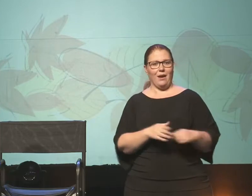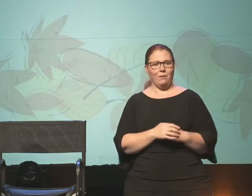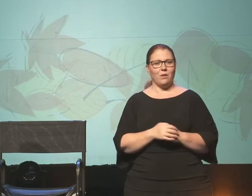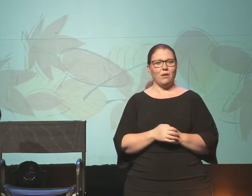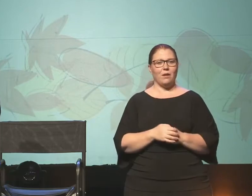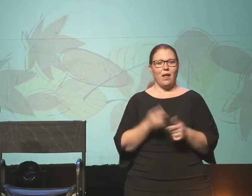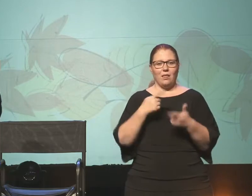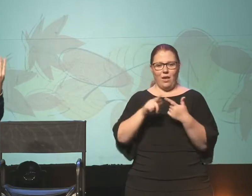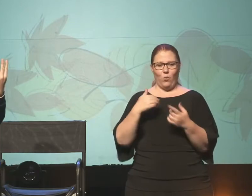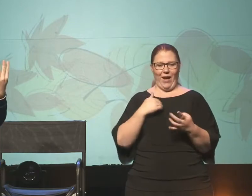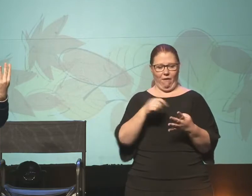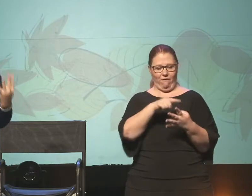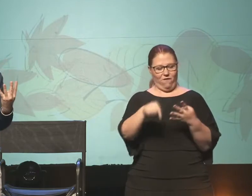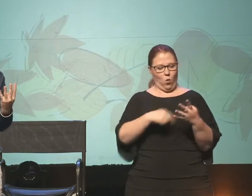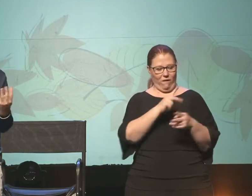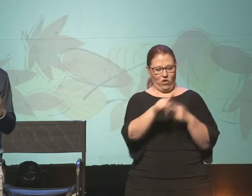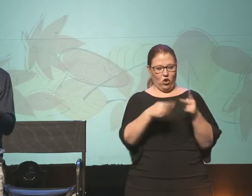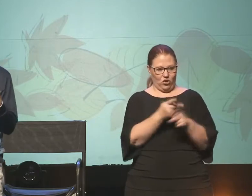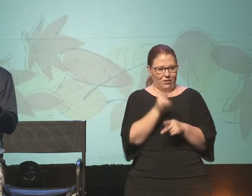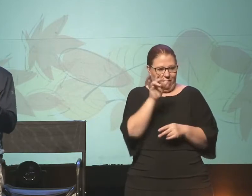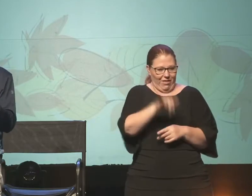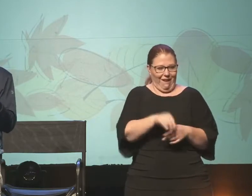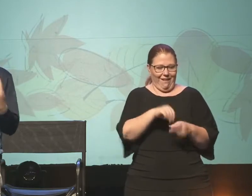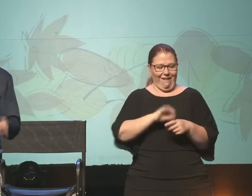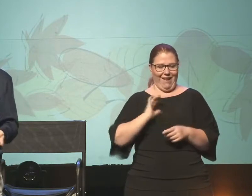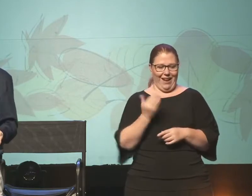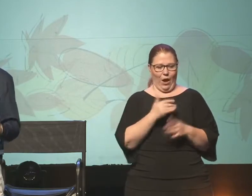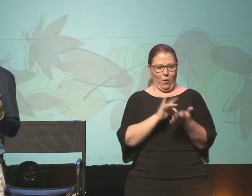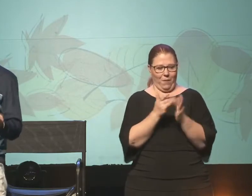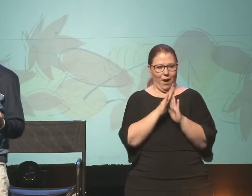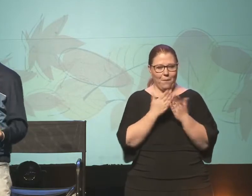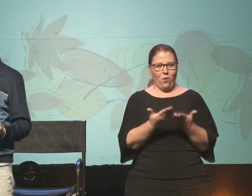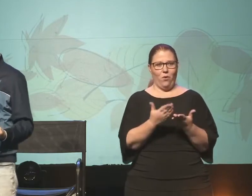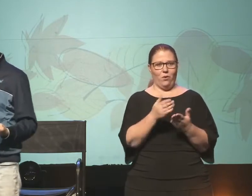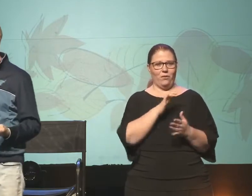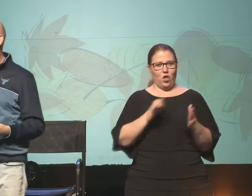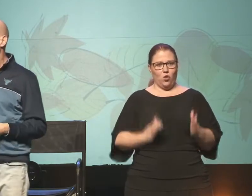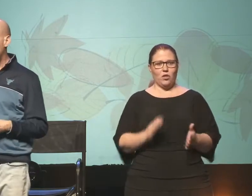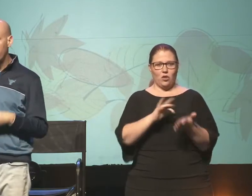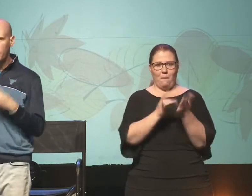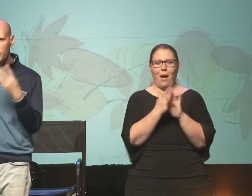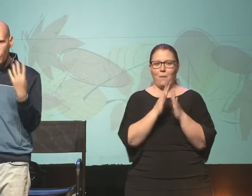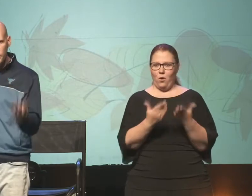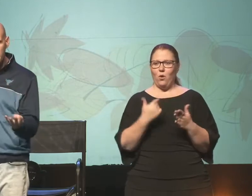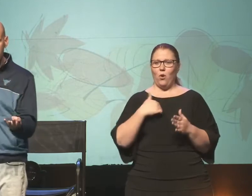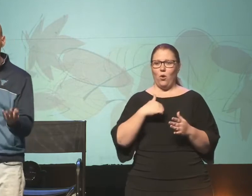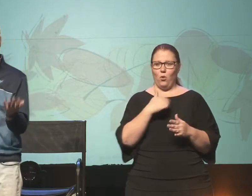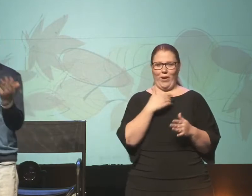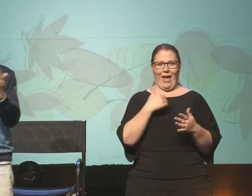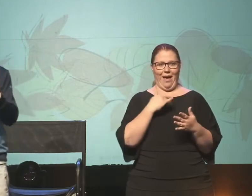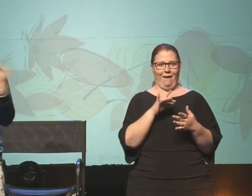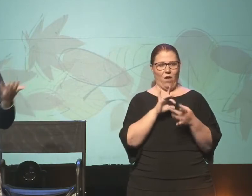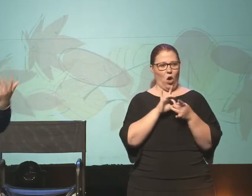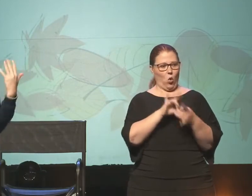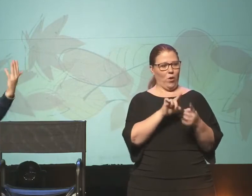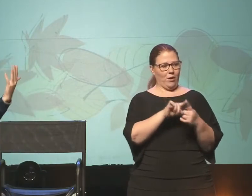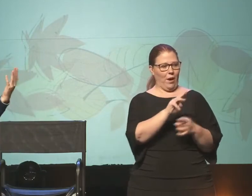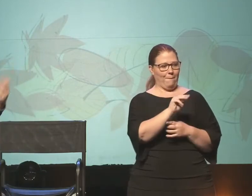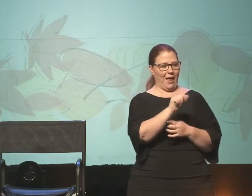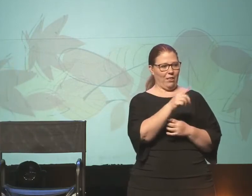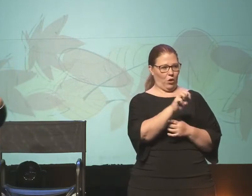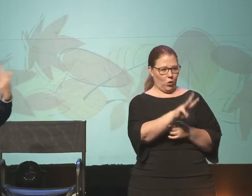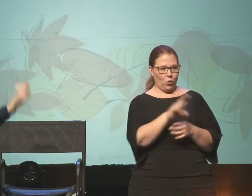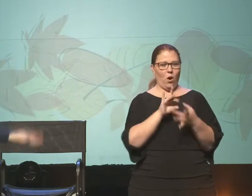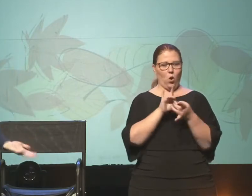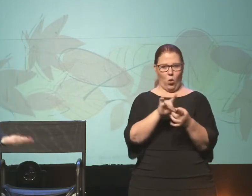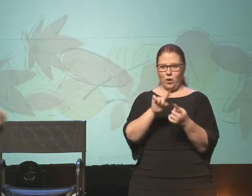And we have four versions of that in our Bible, in our Christian Bible. So we have an according to by Matthew, we say,